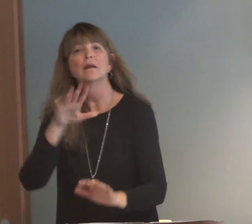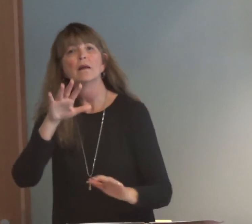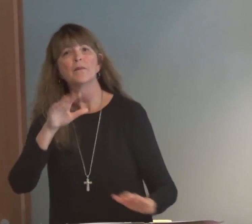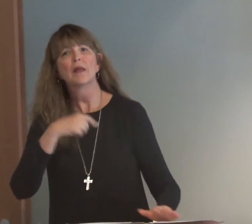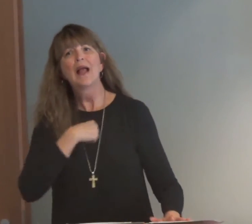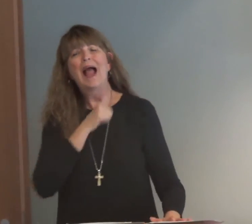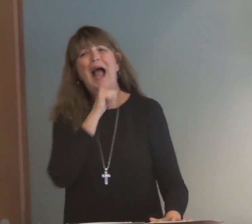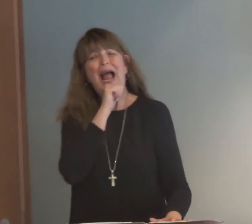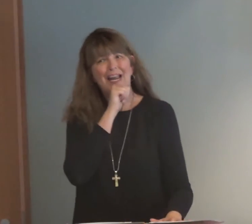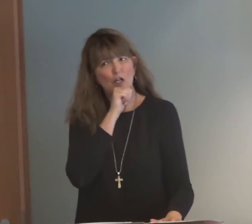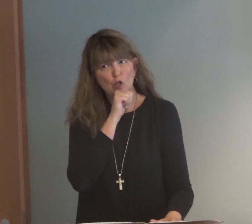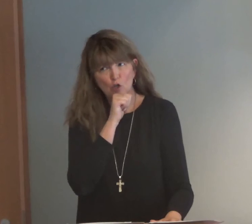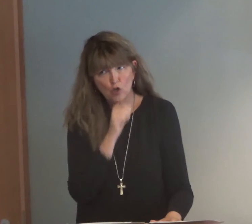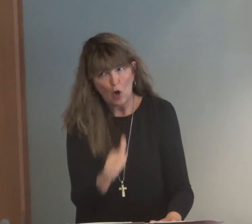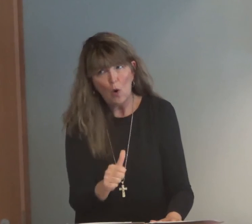was an incredible woman.